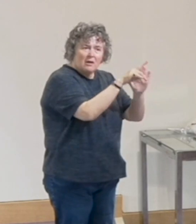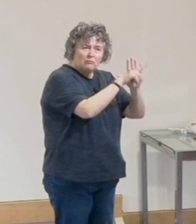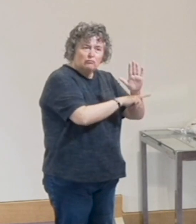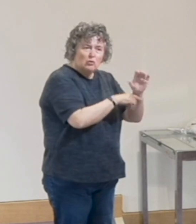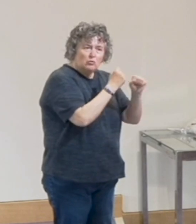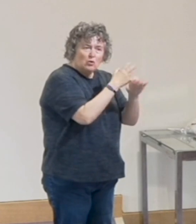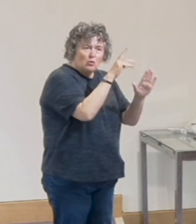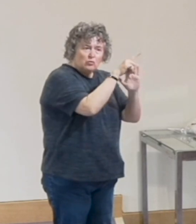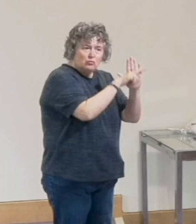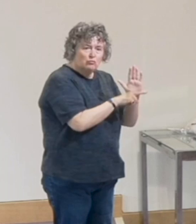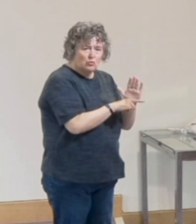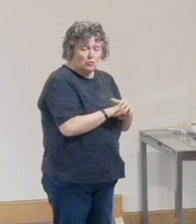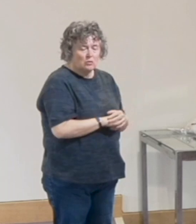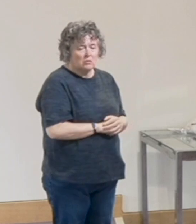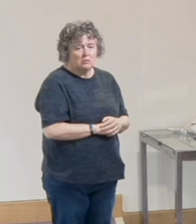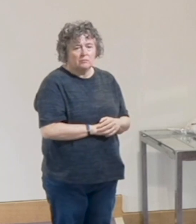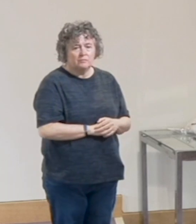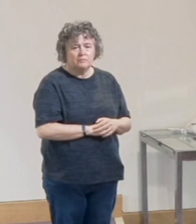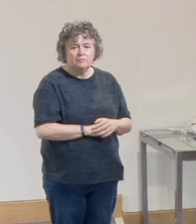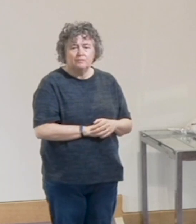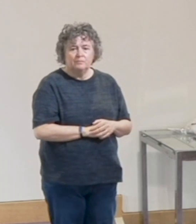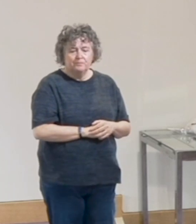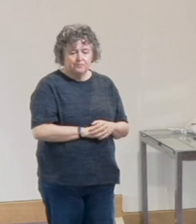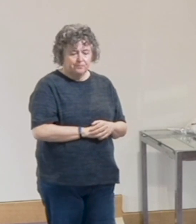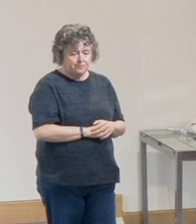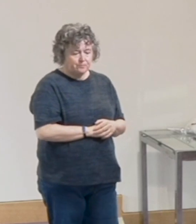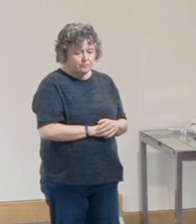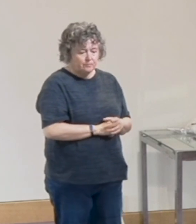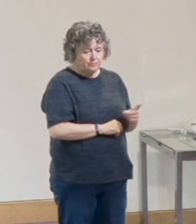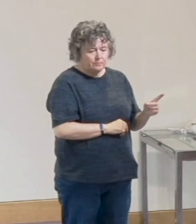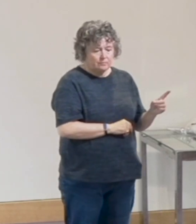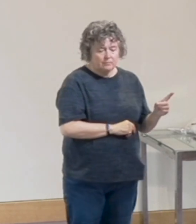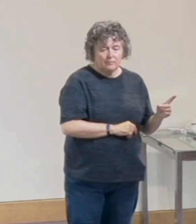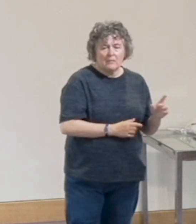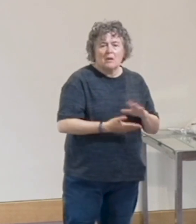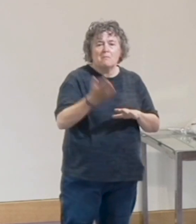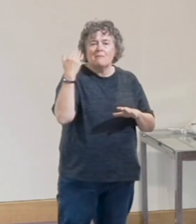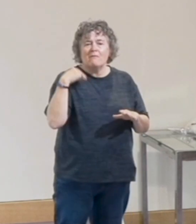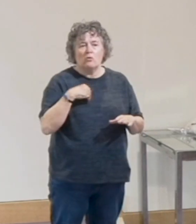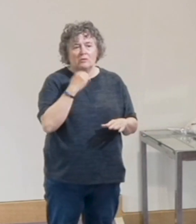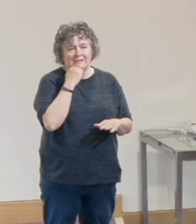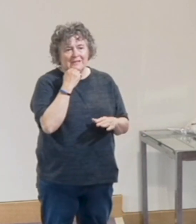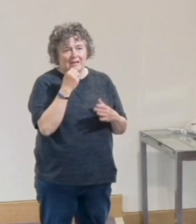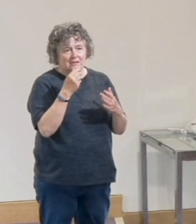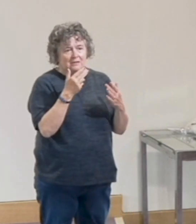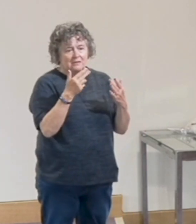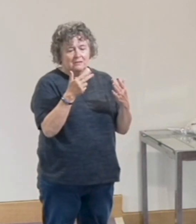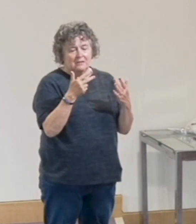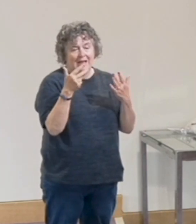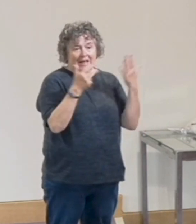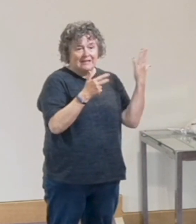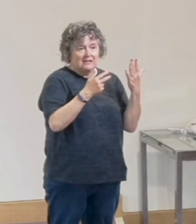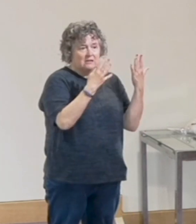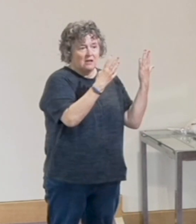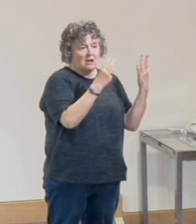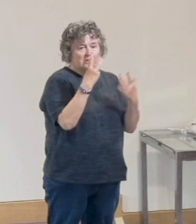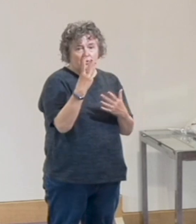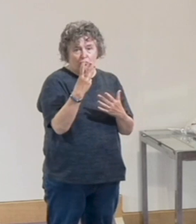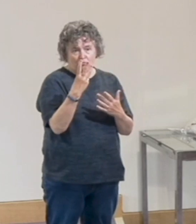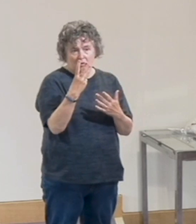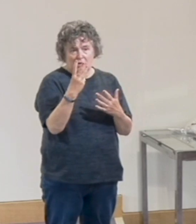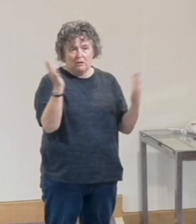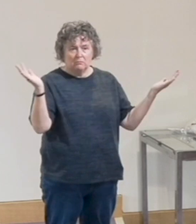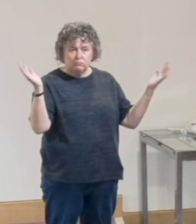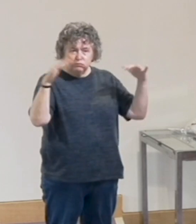religions from around 80 different countries around the world got together in 1893 and they formed a parliament of